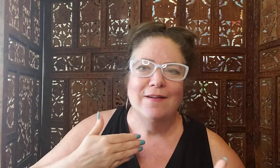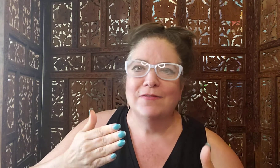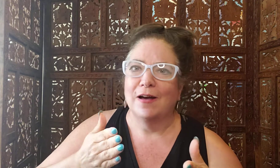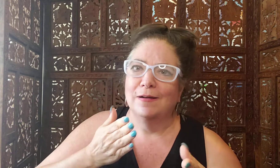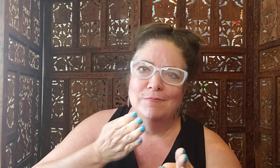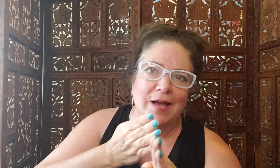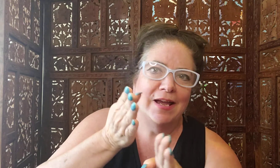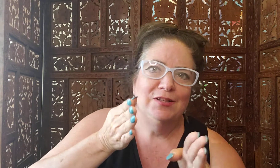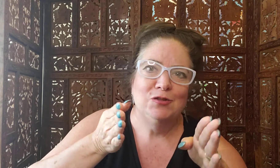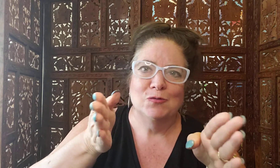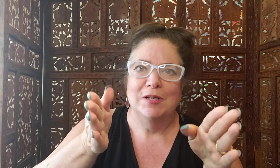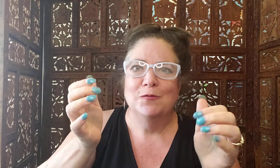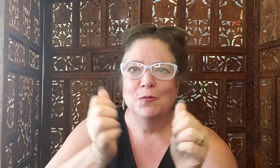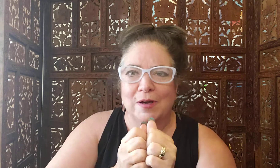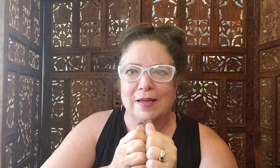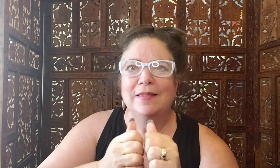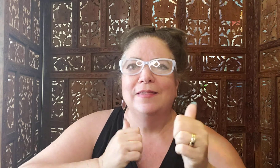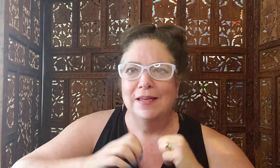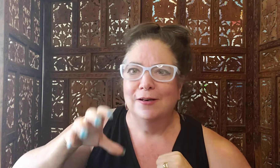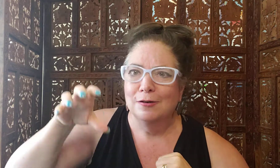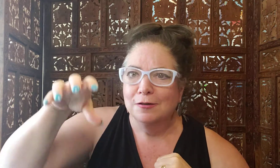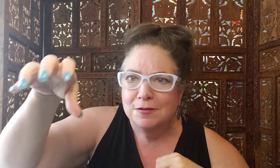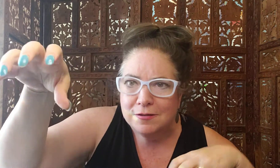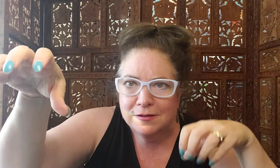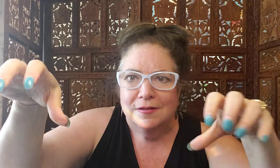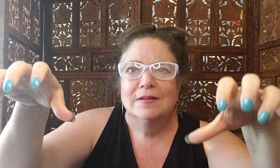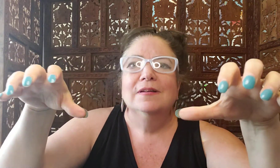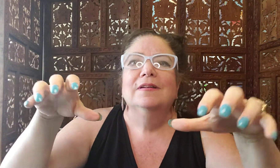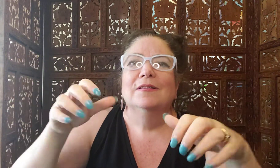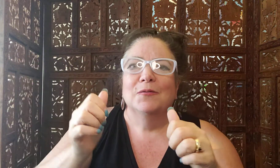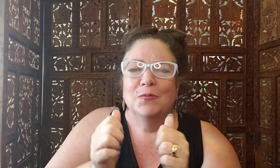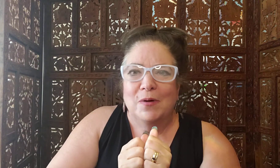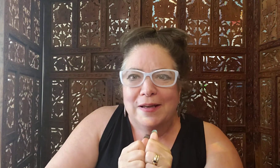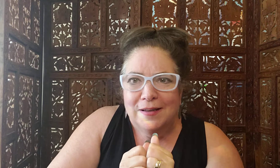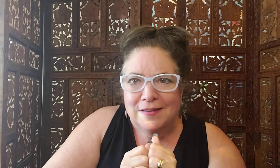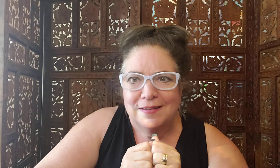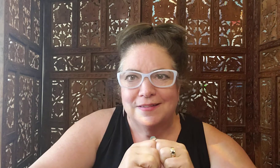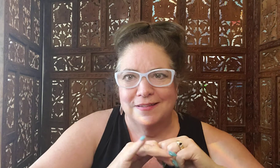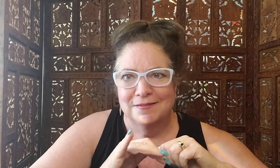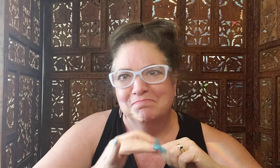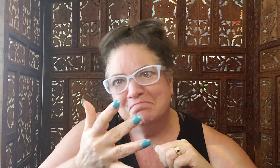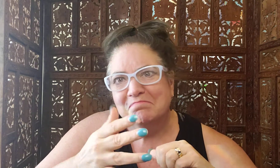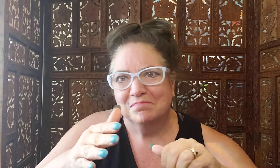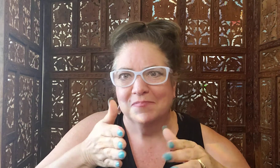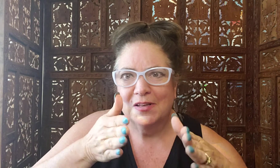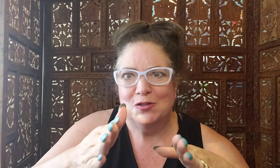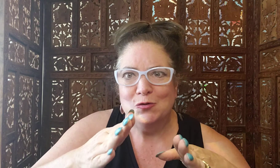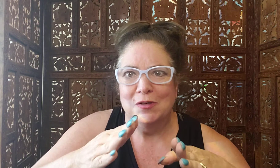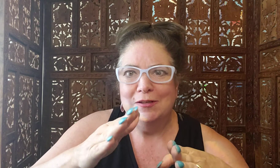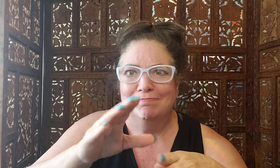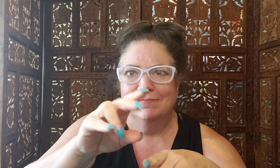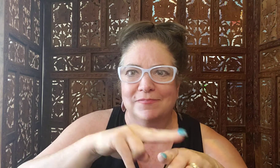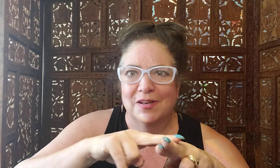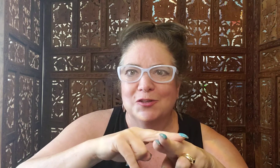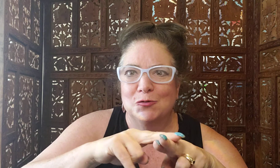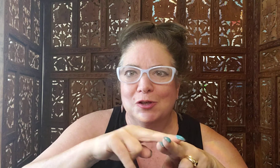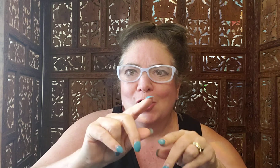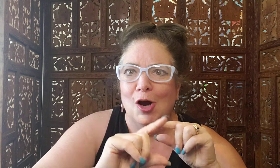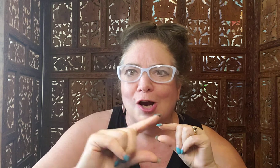a main street with theaters, with a street, a street car.